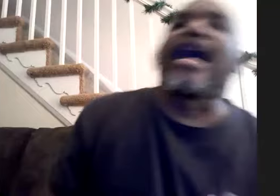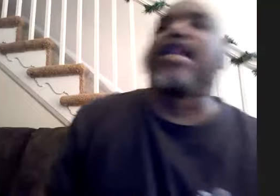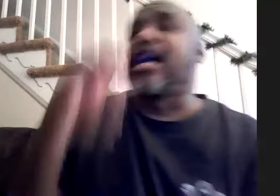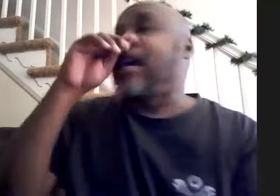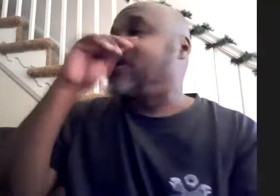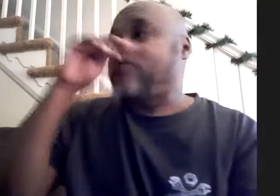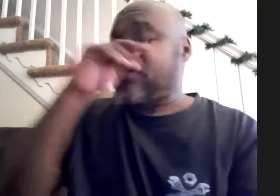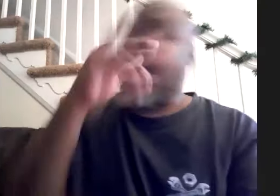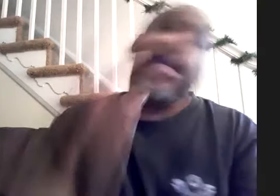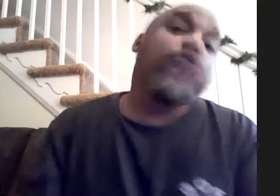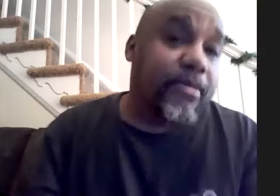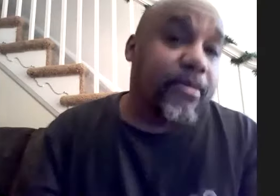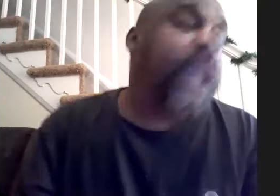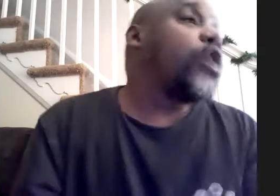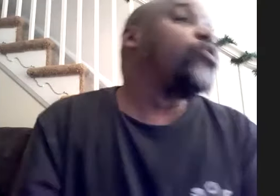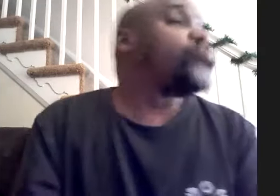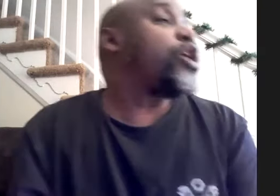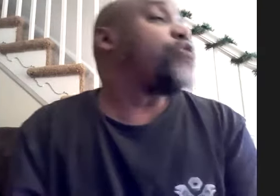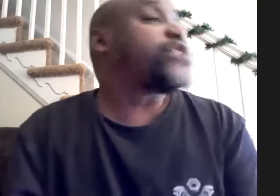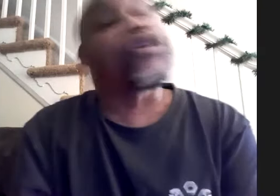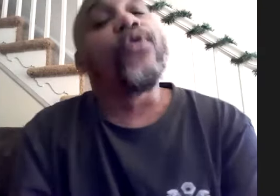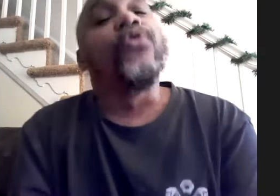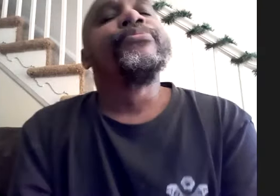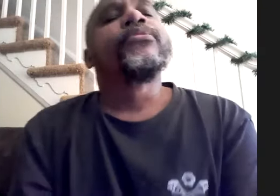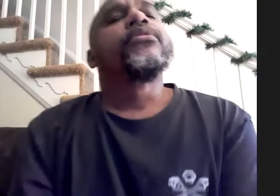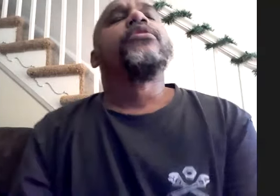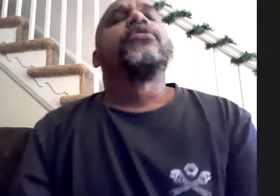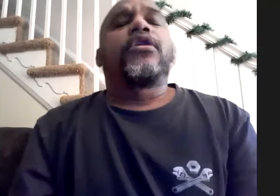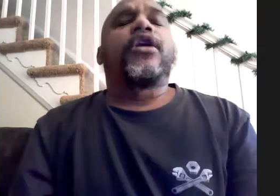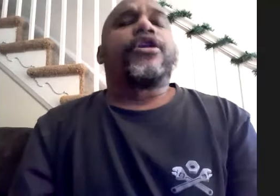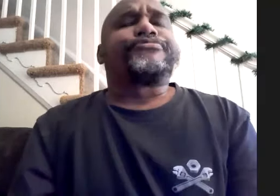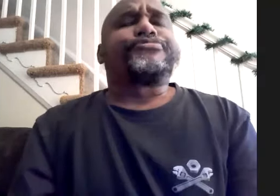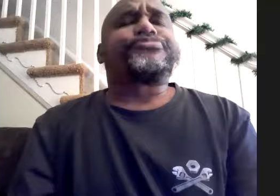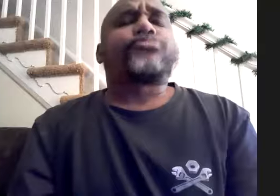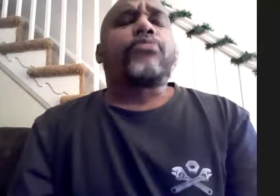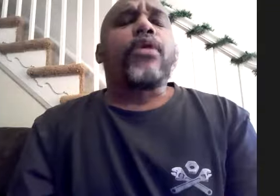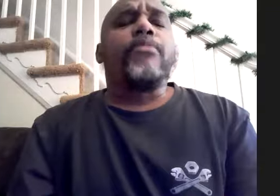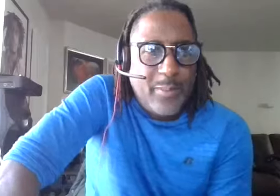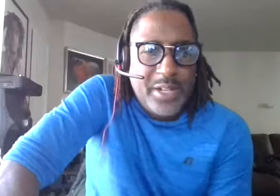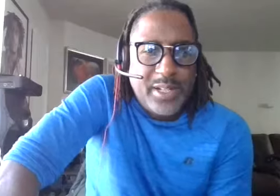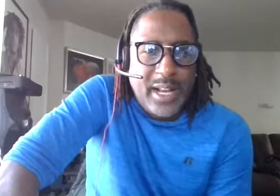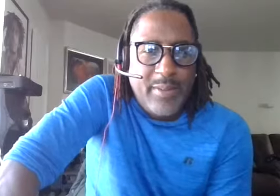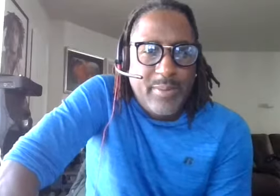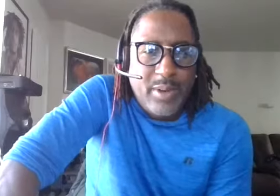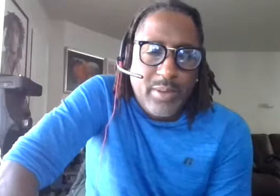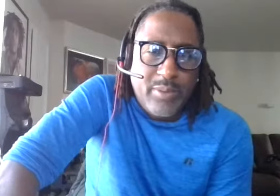got lucky i know somebody so you know it's kind of cool yeah yeah one little piece information that i get a chance